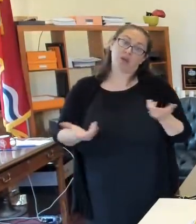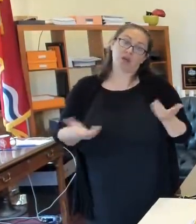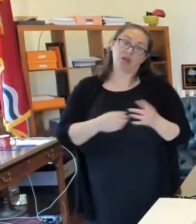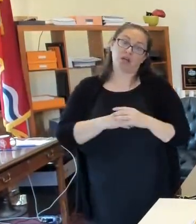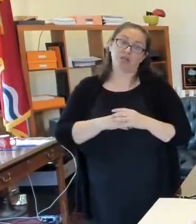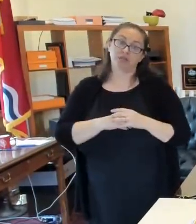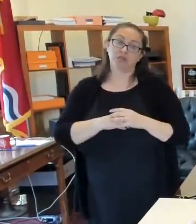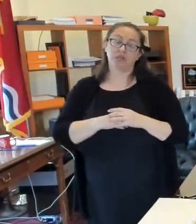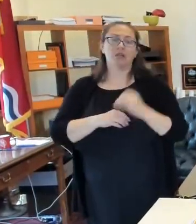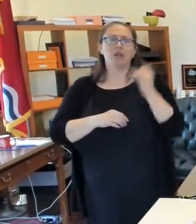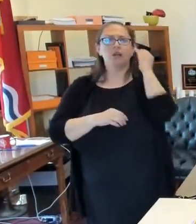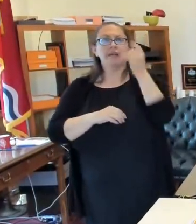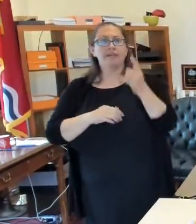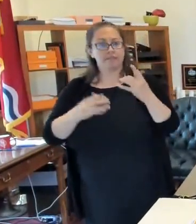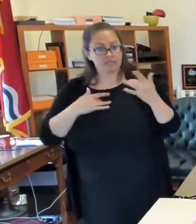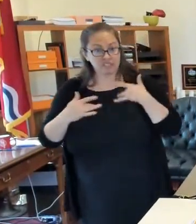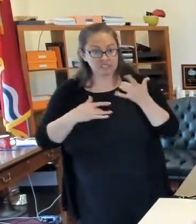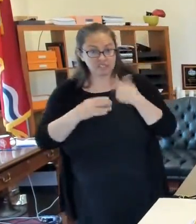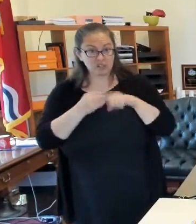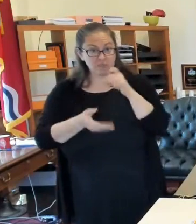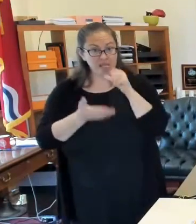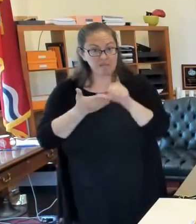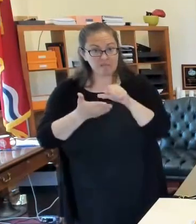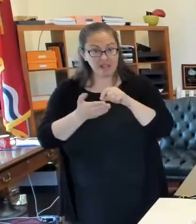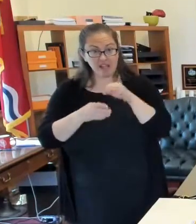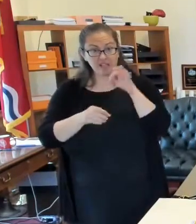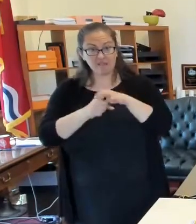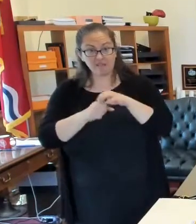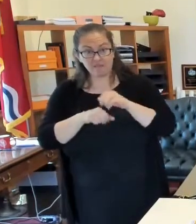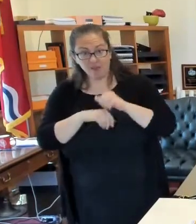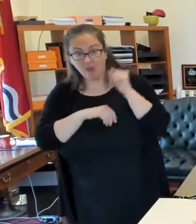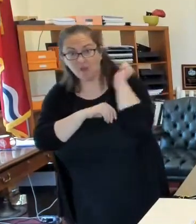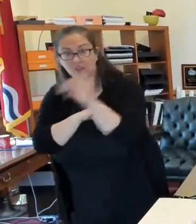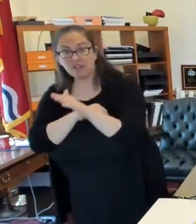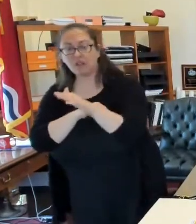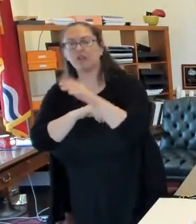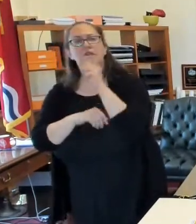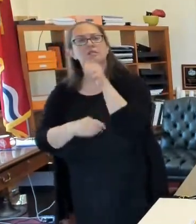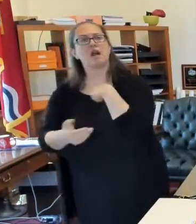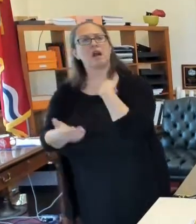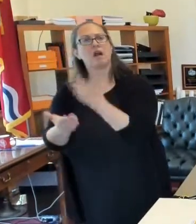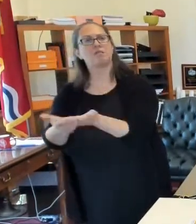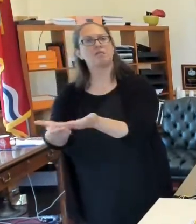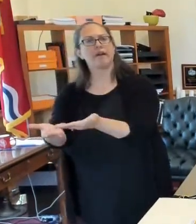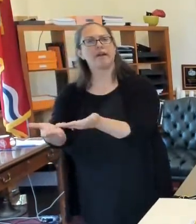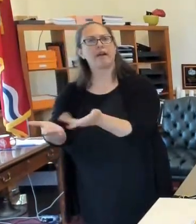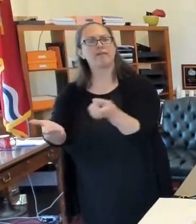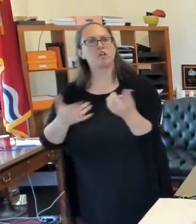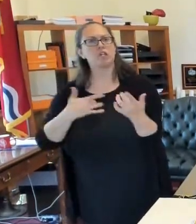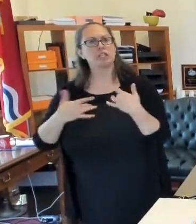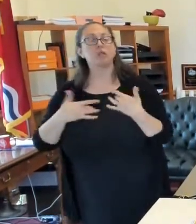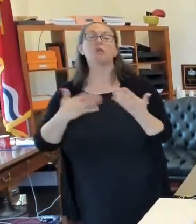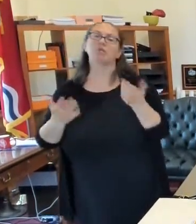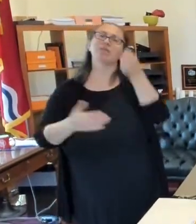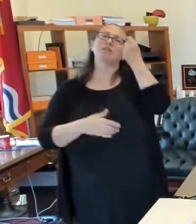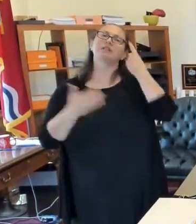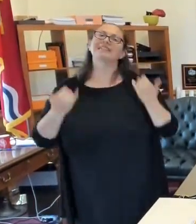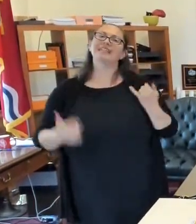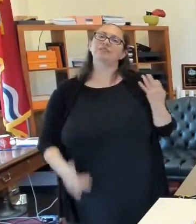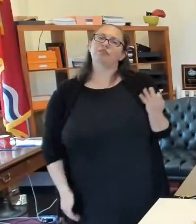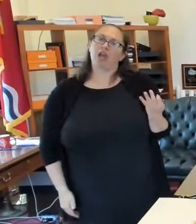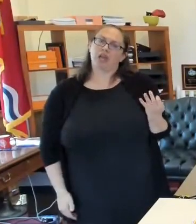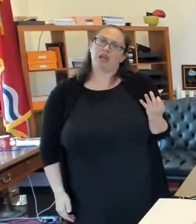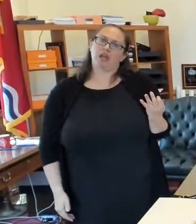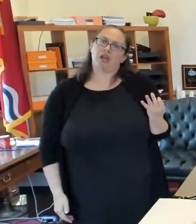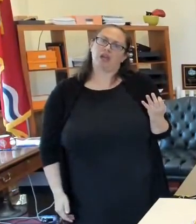And so if you're worried that your mail-in ballot is not going to get there, number one, today's Friday, it should